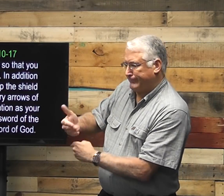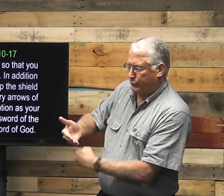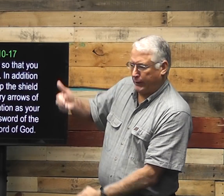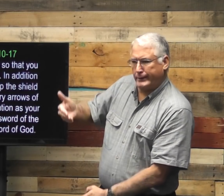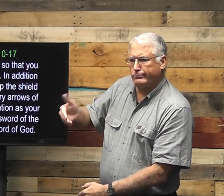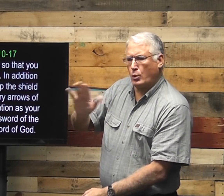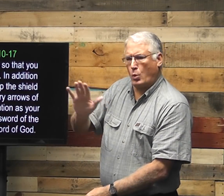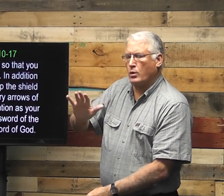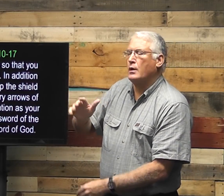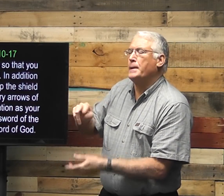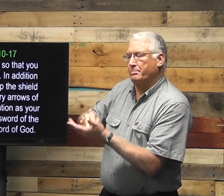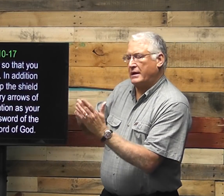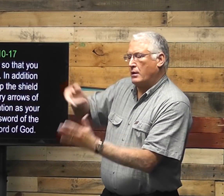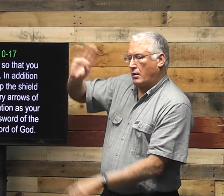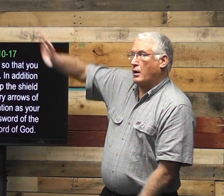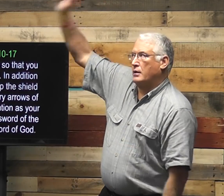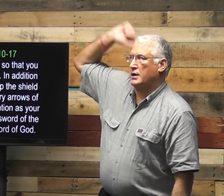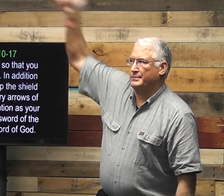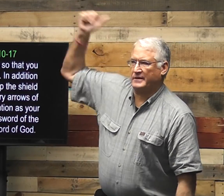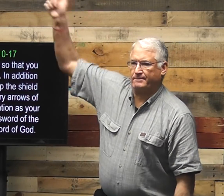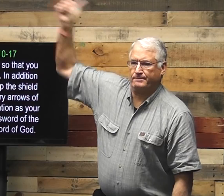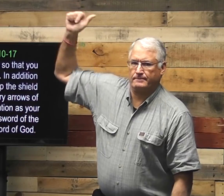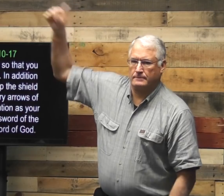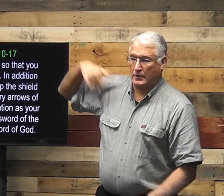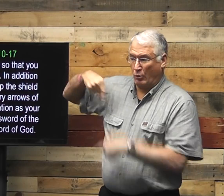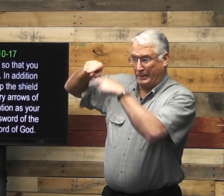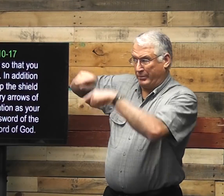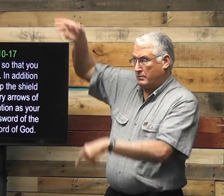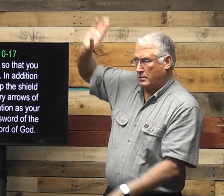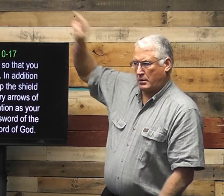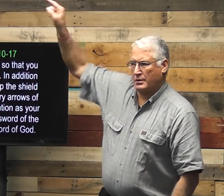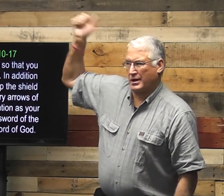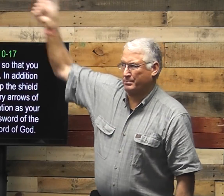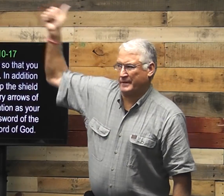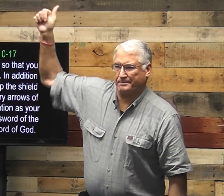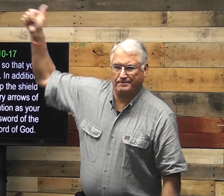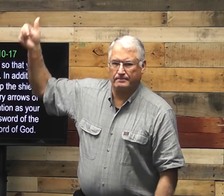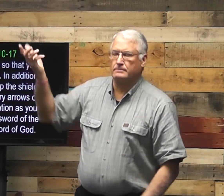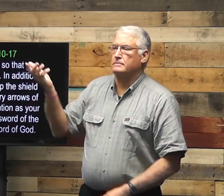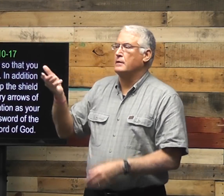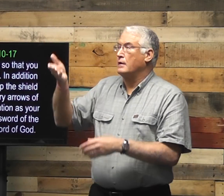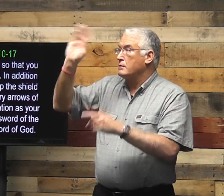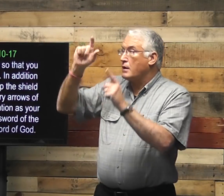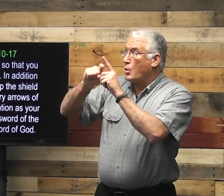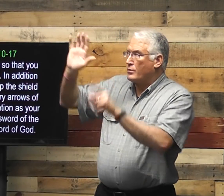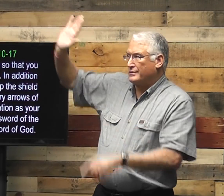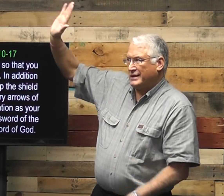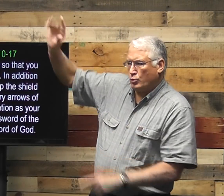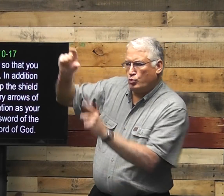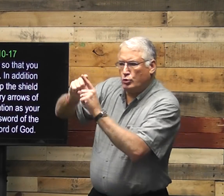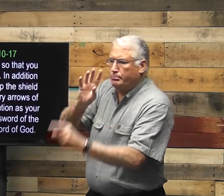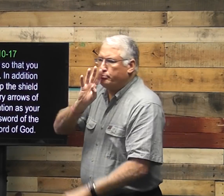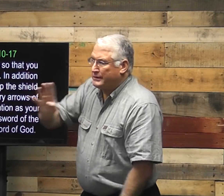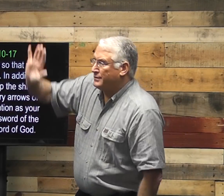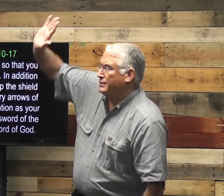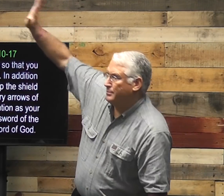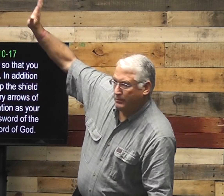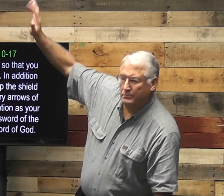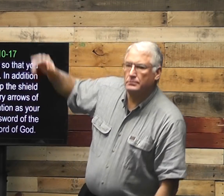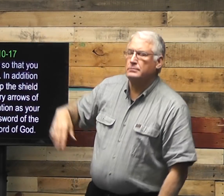not really, we're not talking about a physical shield, but we're talking about God and depending on God himself and his word and